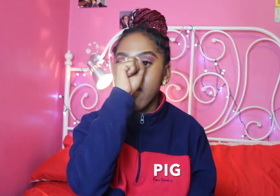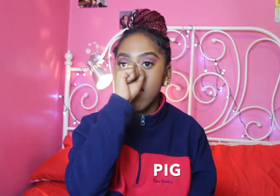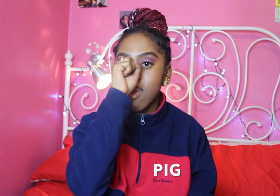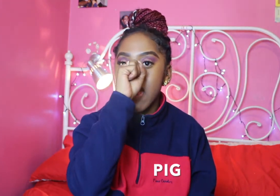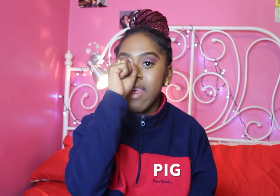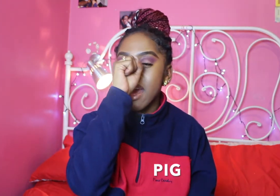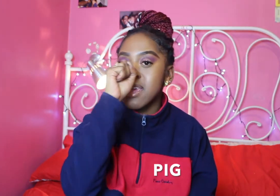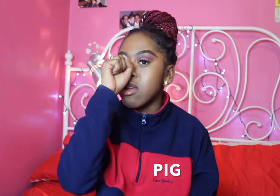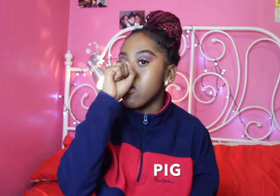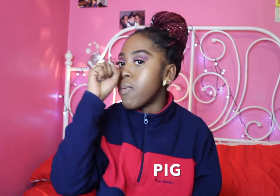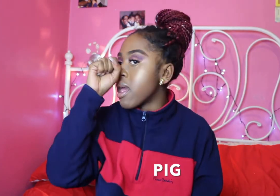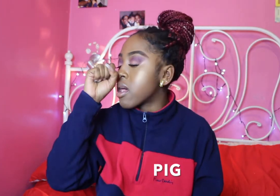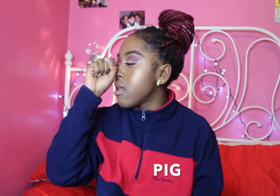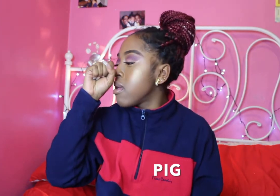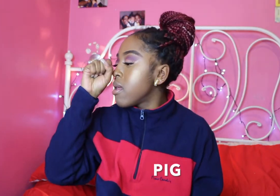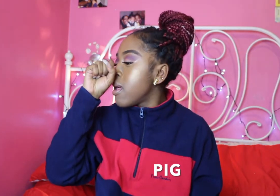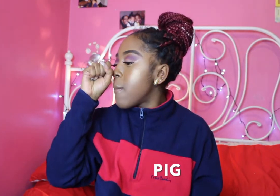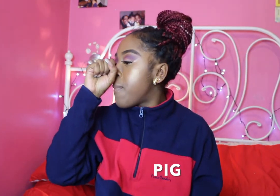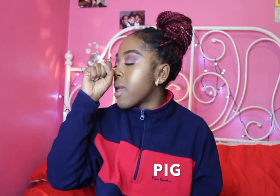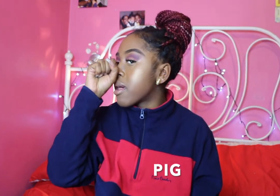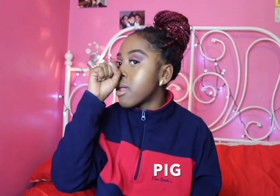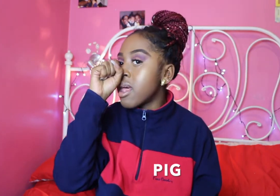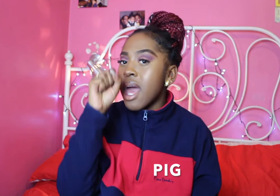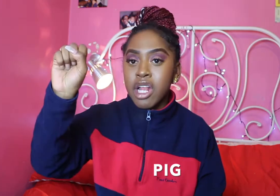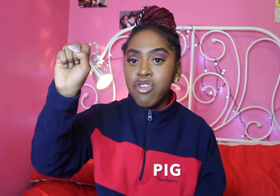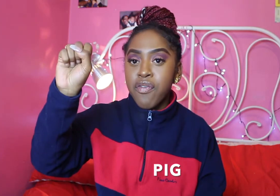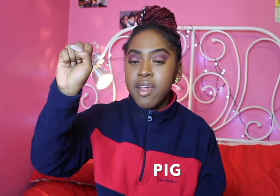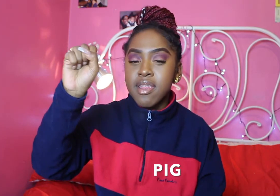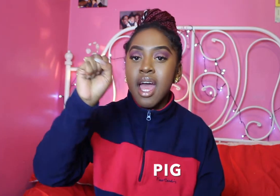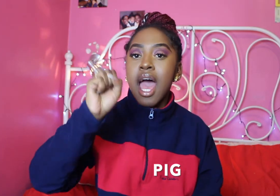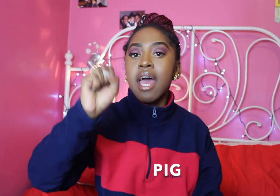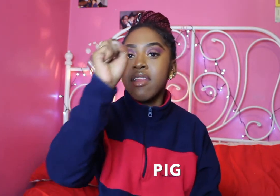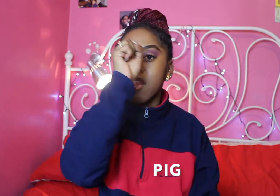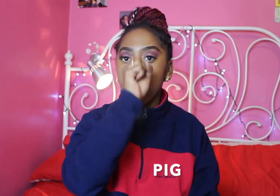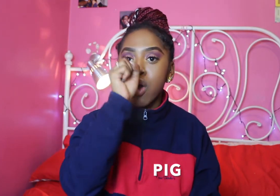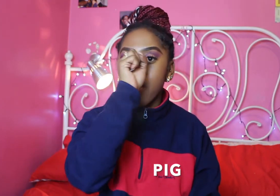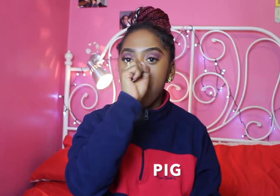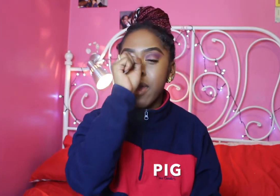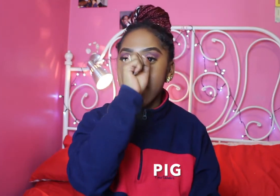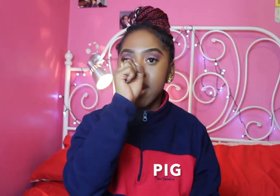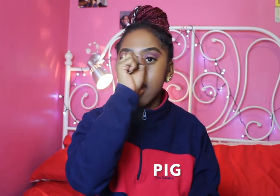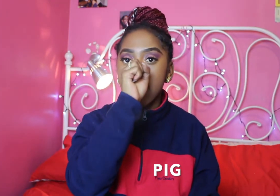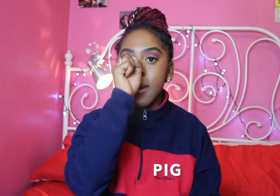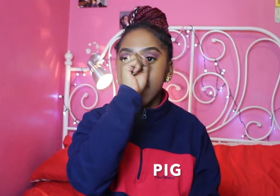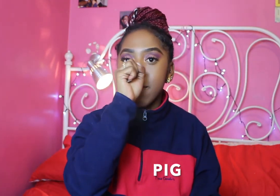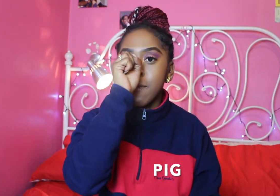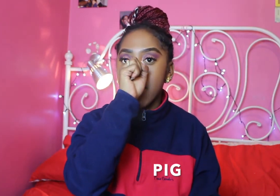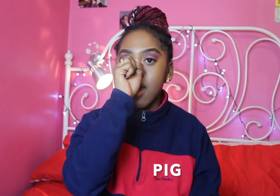this and that is how you do pig pig clench your fist and then go pig pig